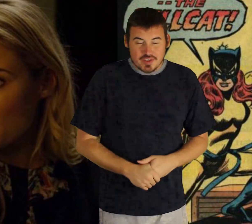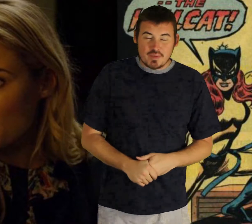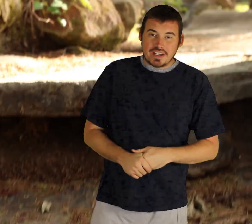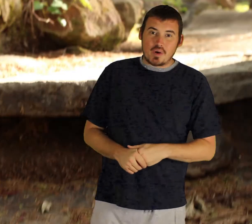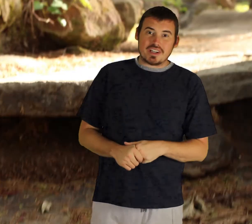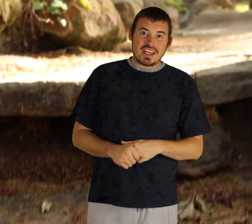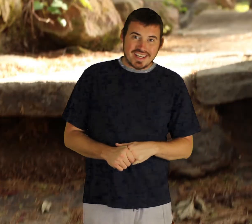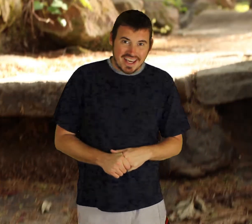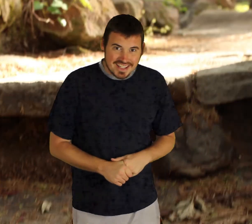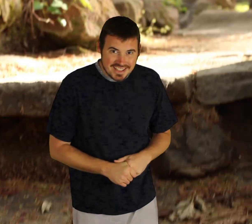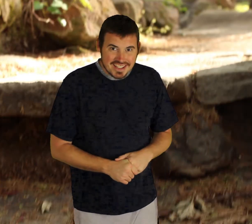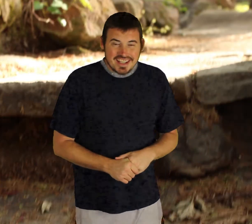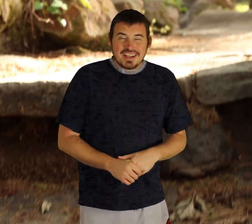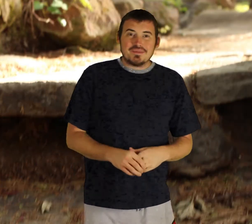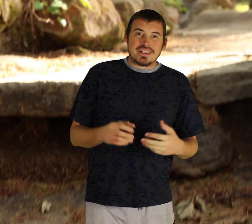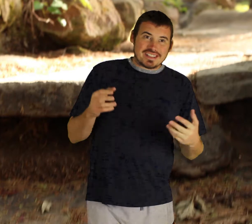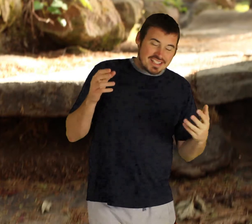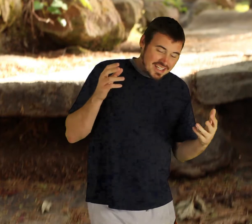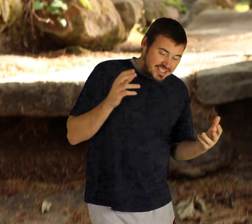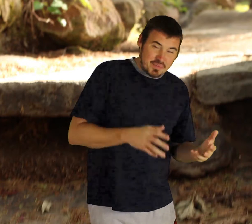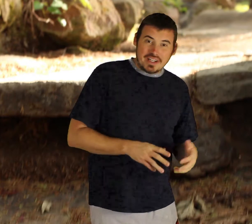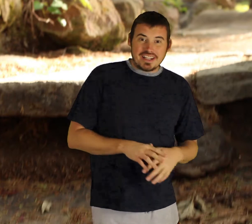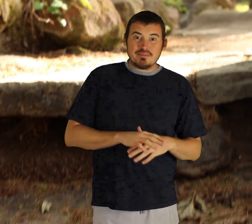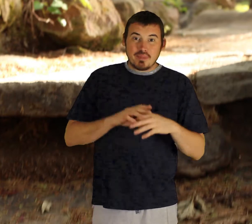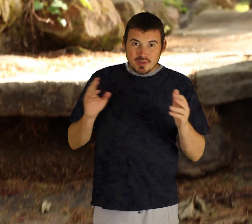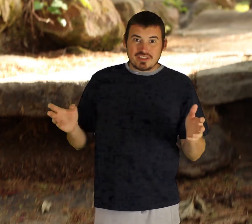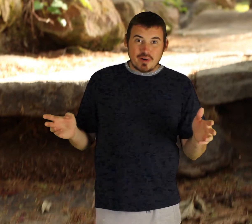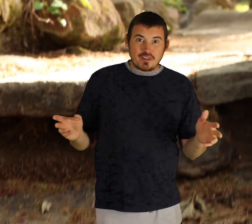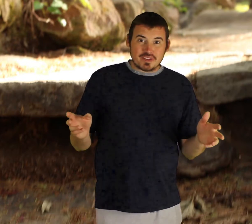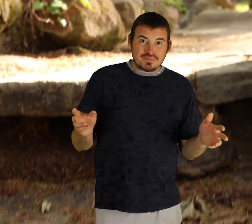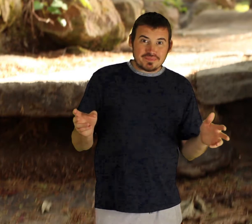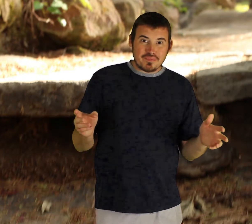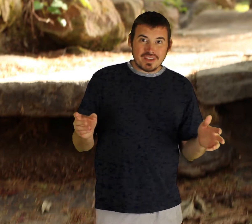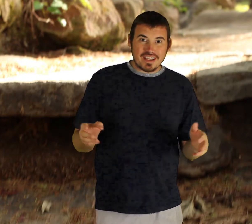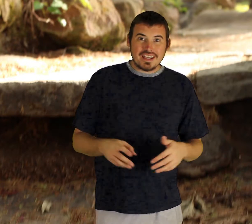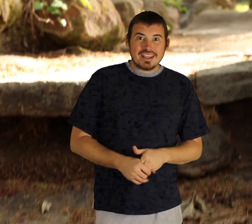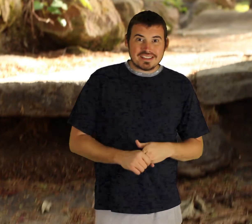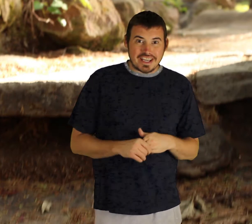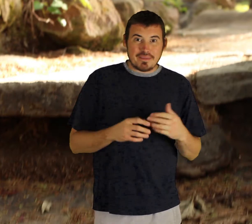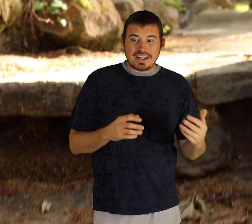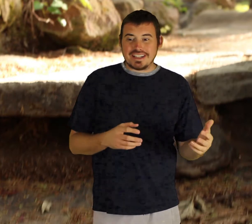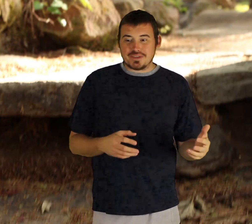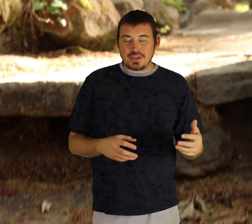you might know her as hellcat but yeah see uh she predates most of marvel she came out in 1944